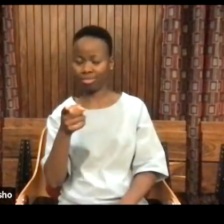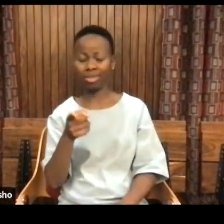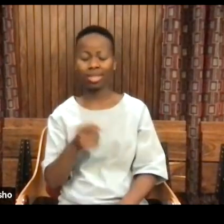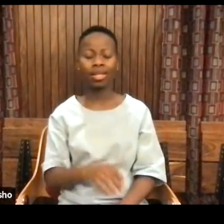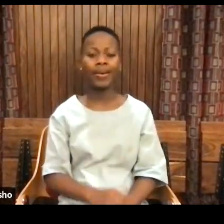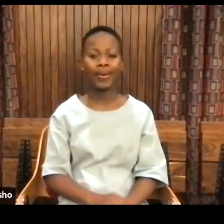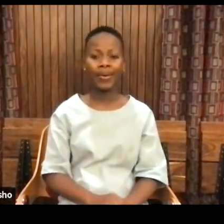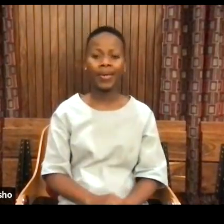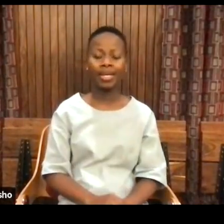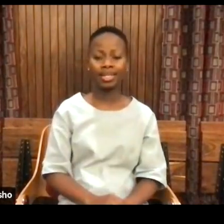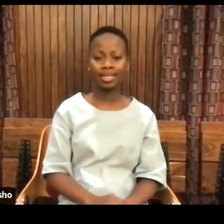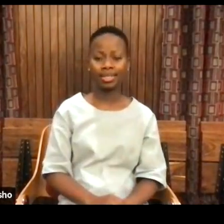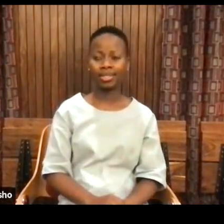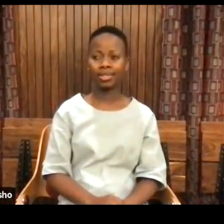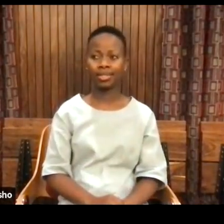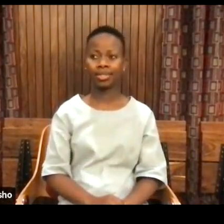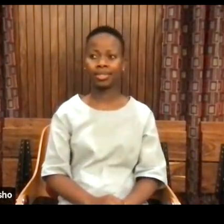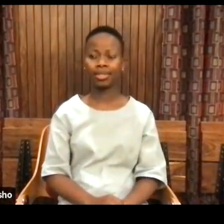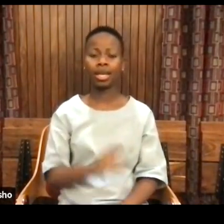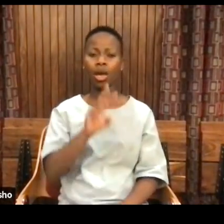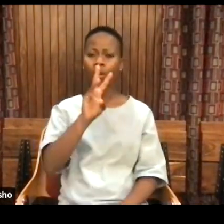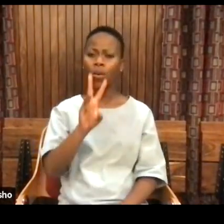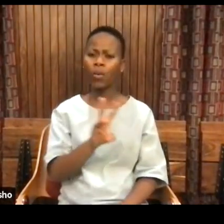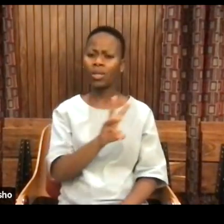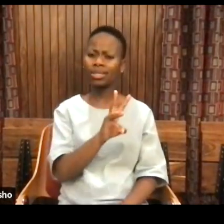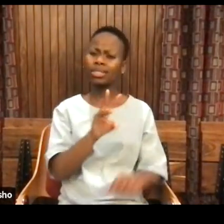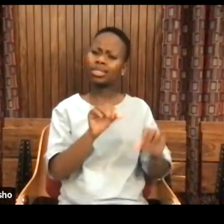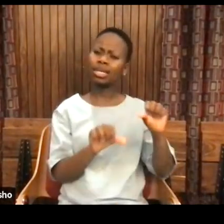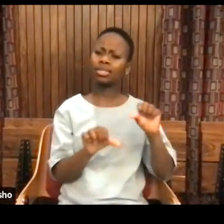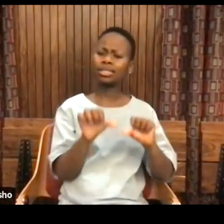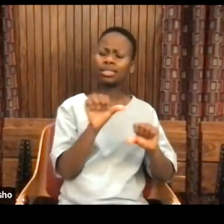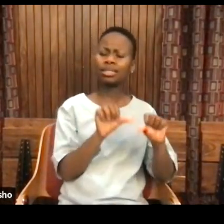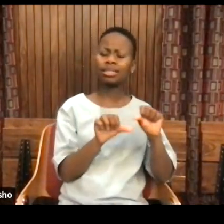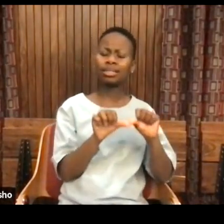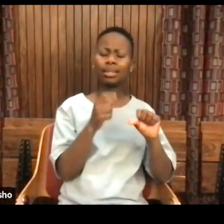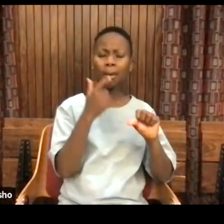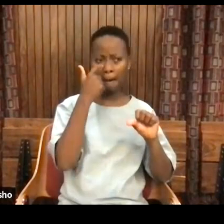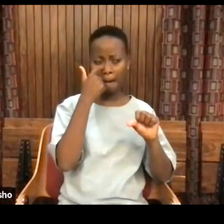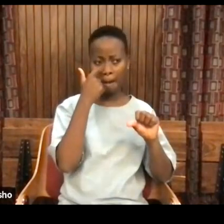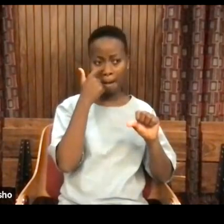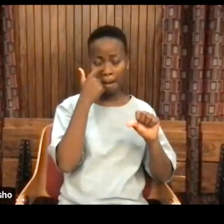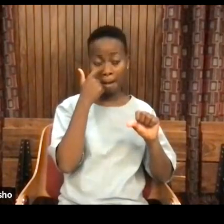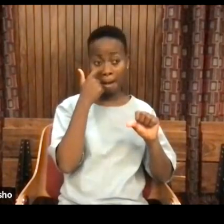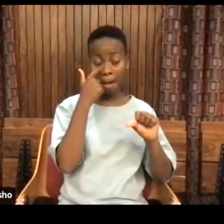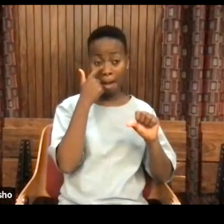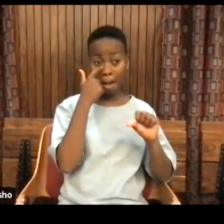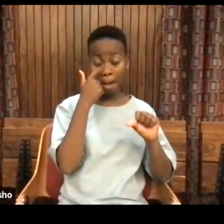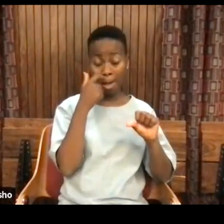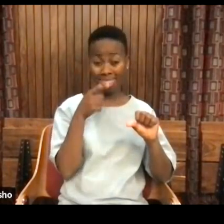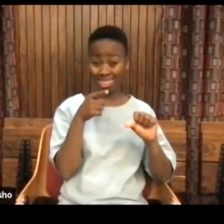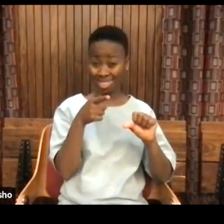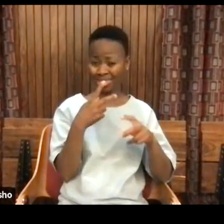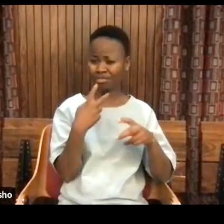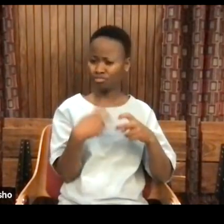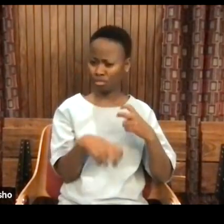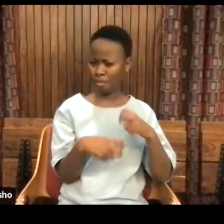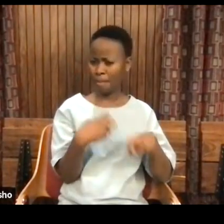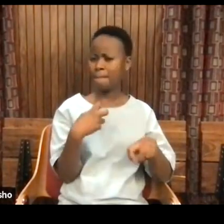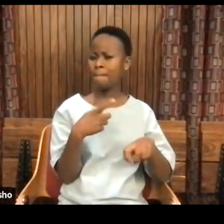On the idea of Western science, I think it's a very problematic concept.